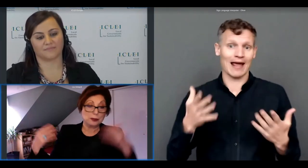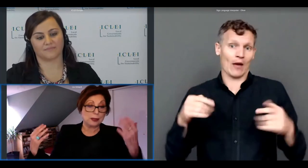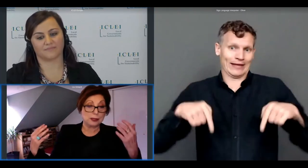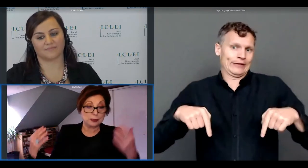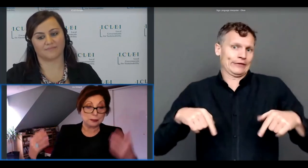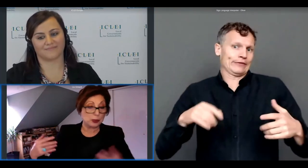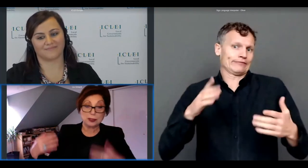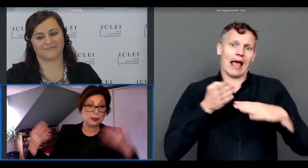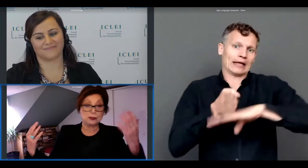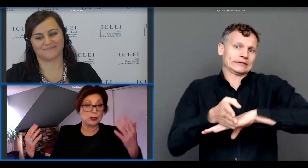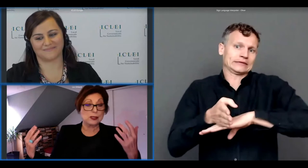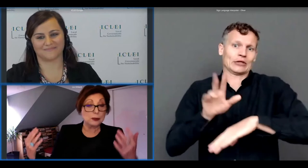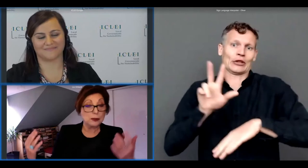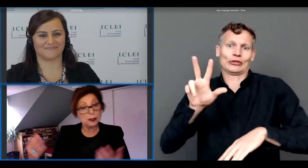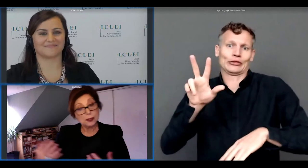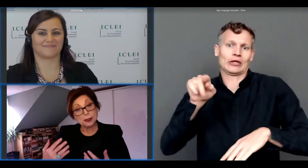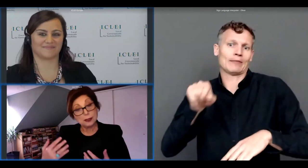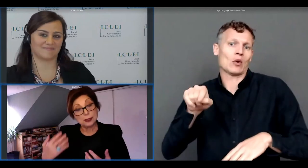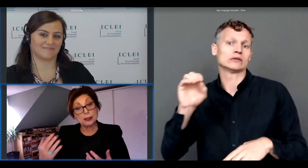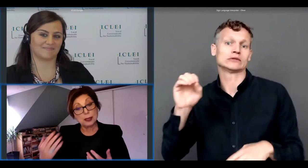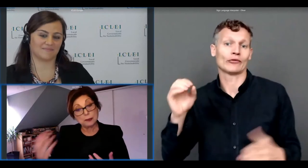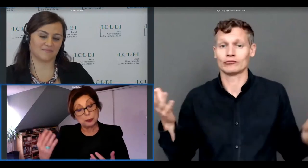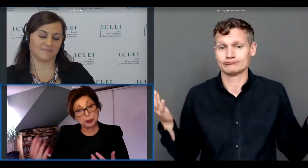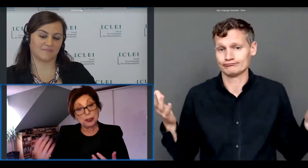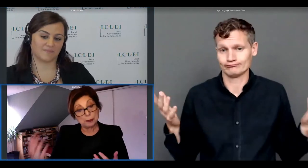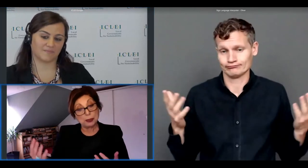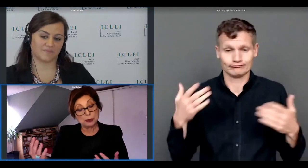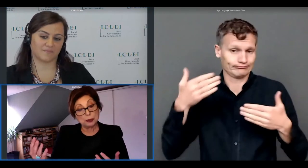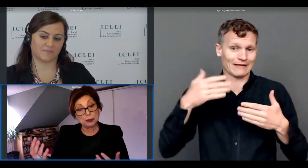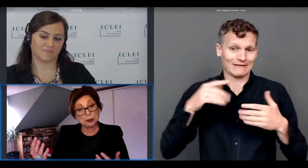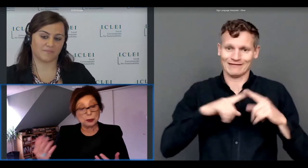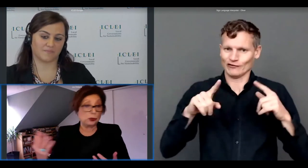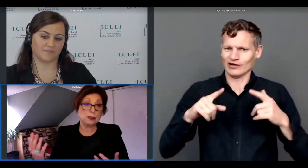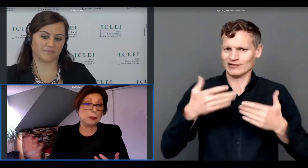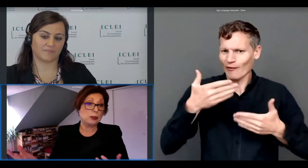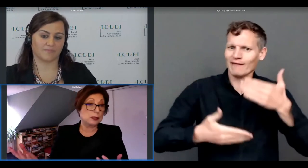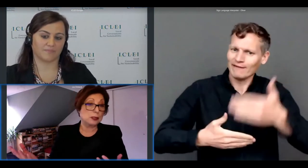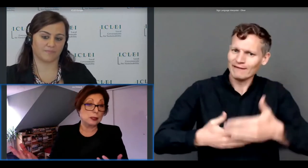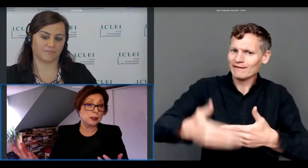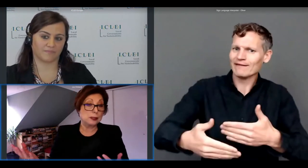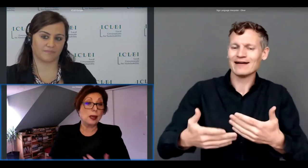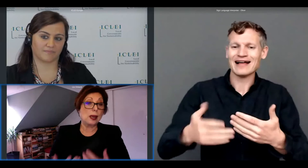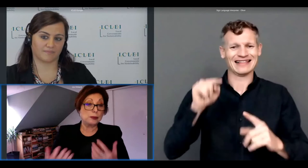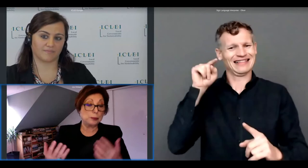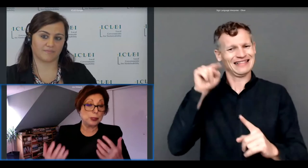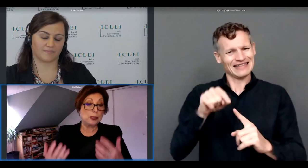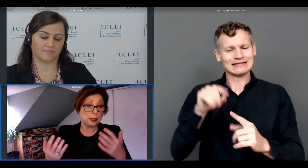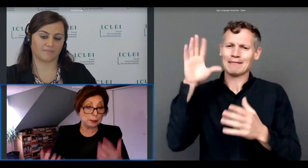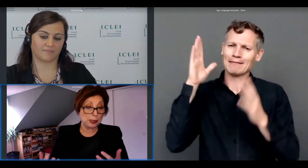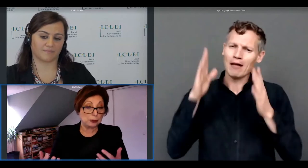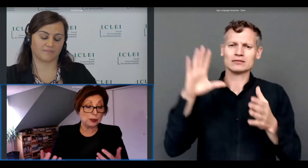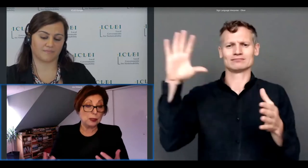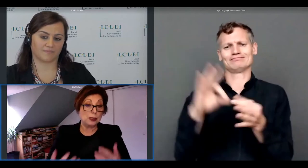in access policies three zero then they have to be about cultural democracy they have to be